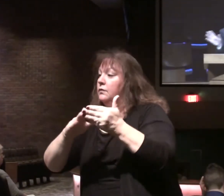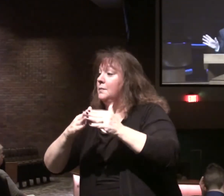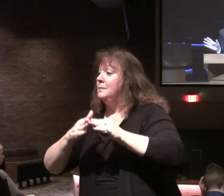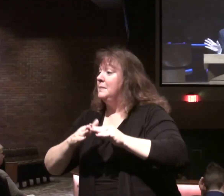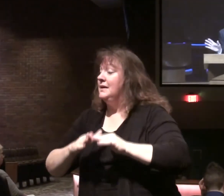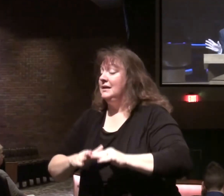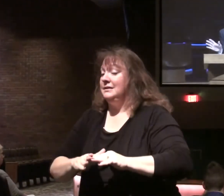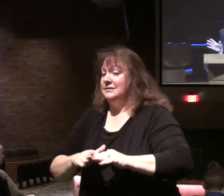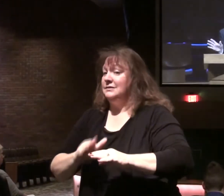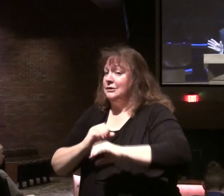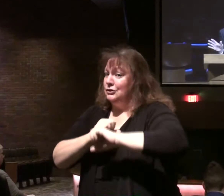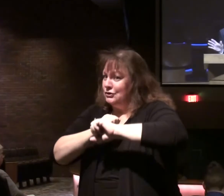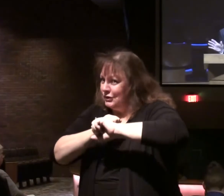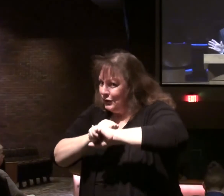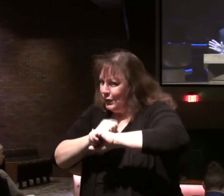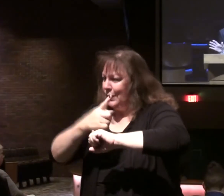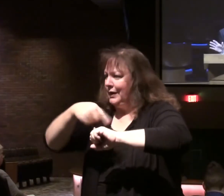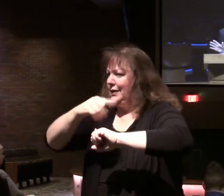Guaranteeing their security.